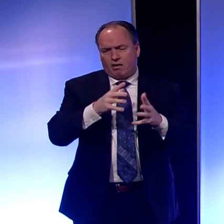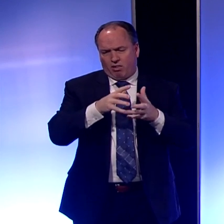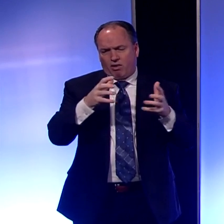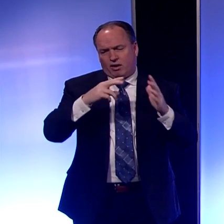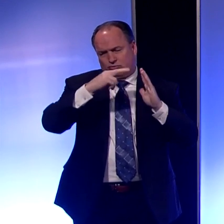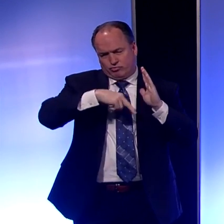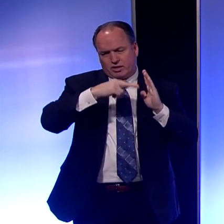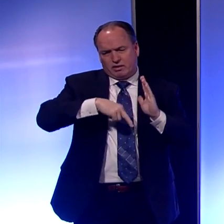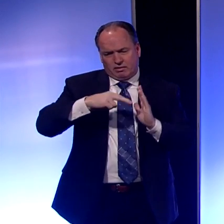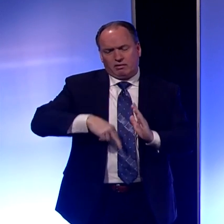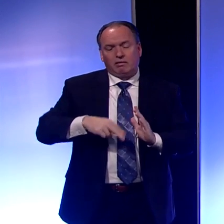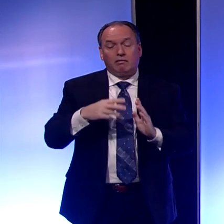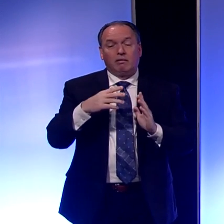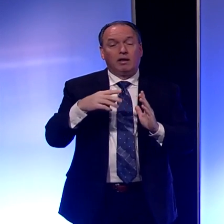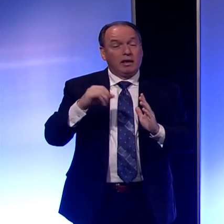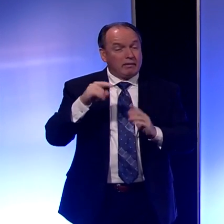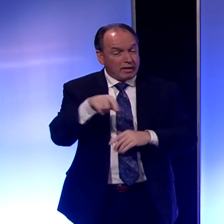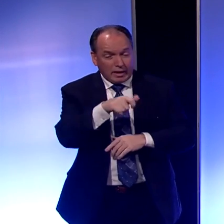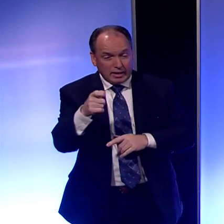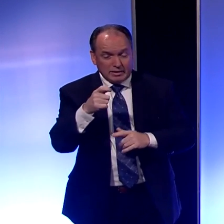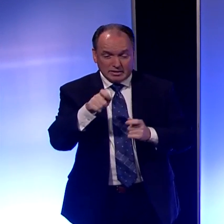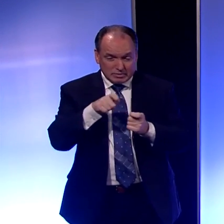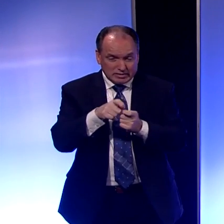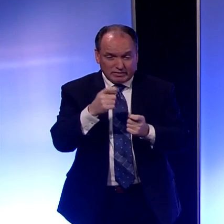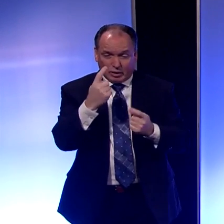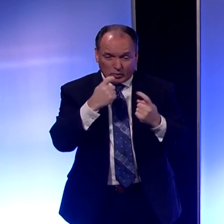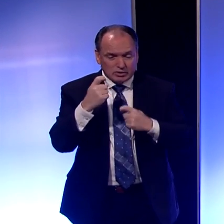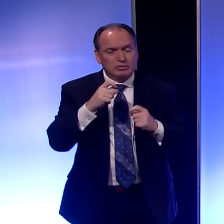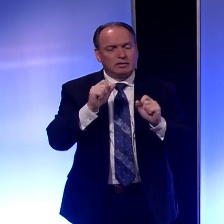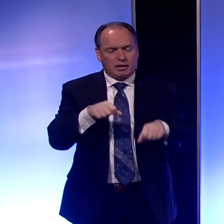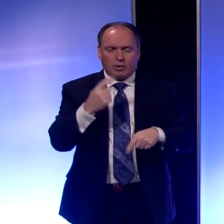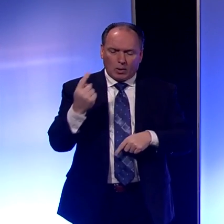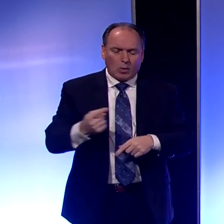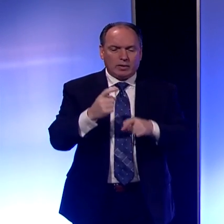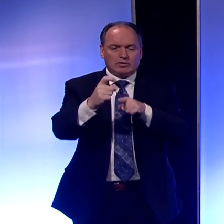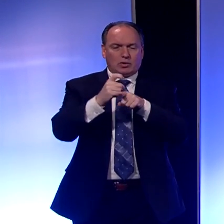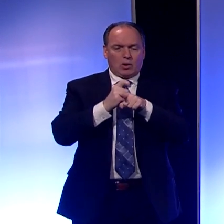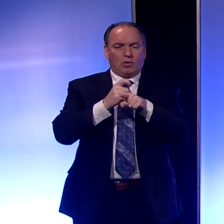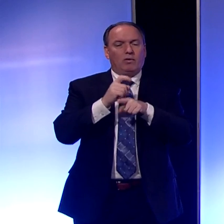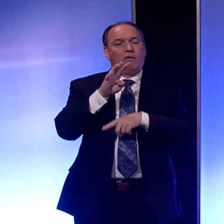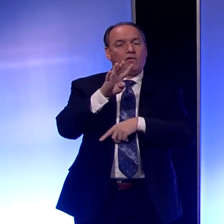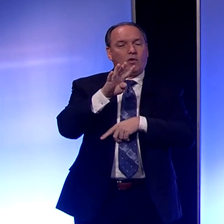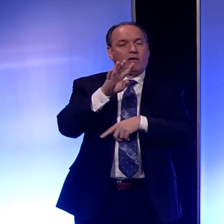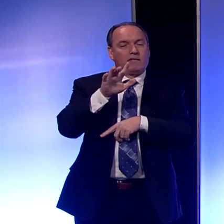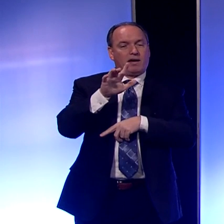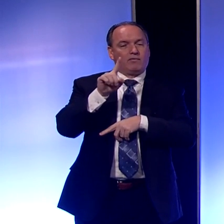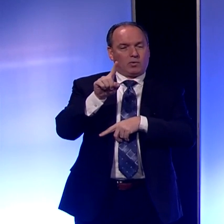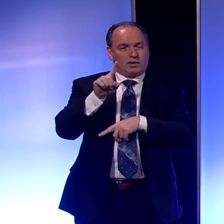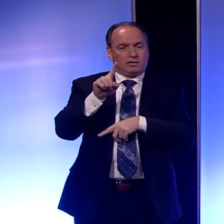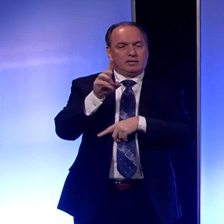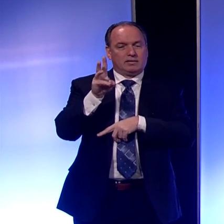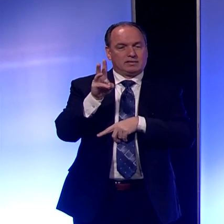find much to read. And if you have any specific questions, you can always call 451